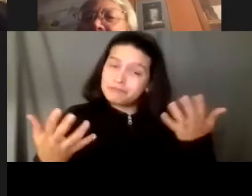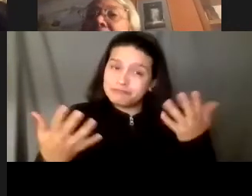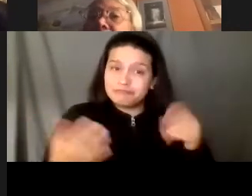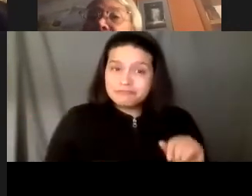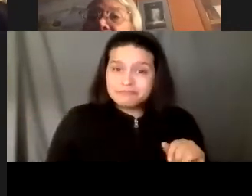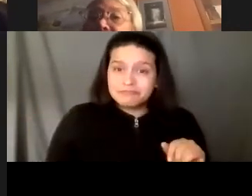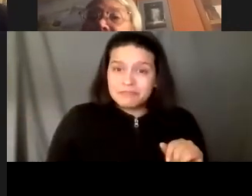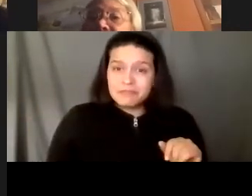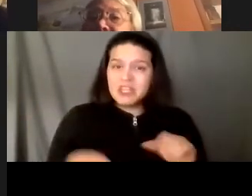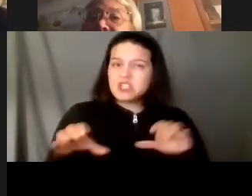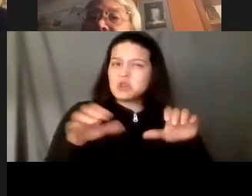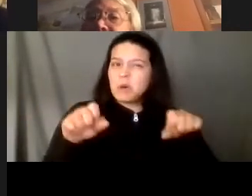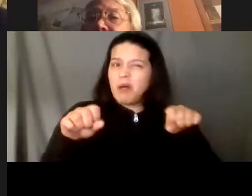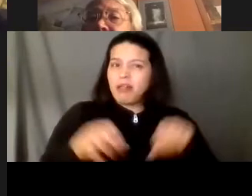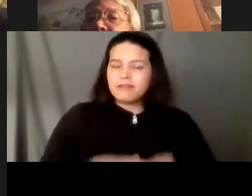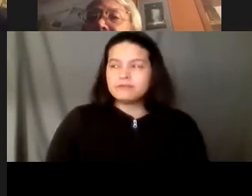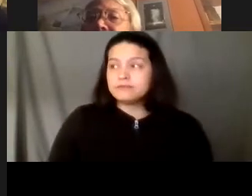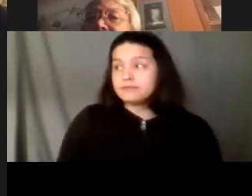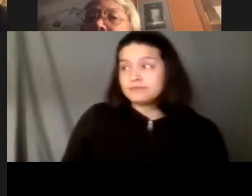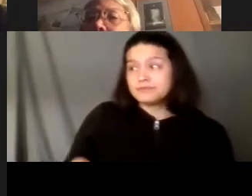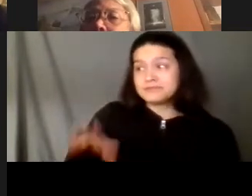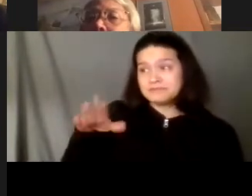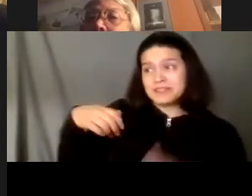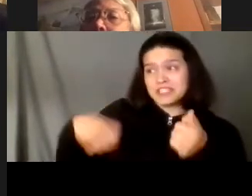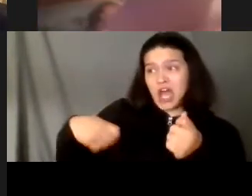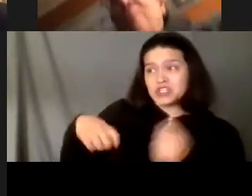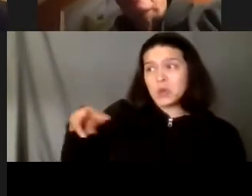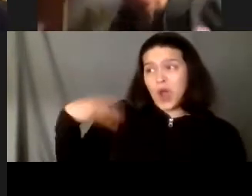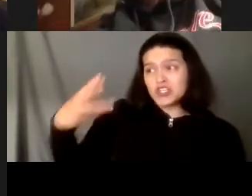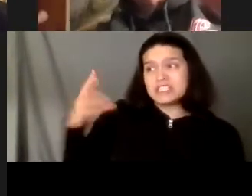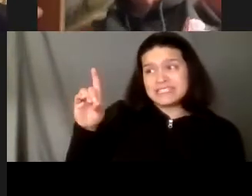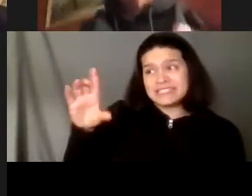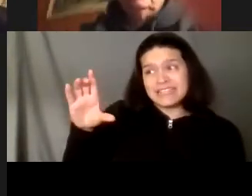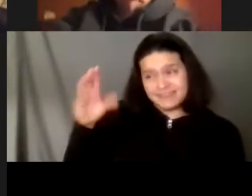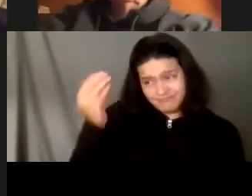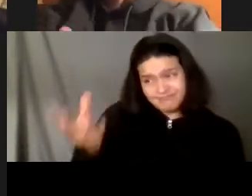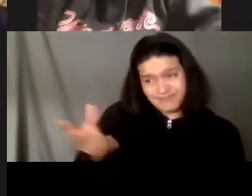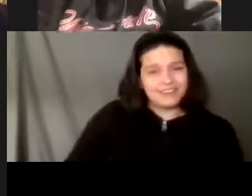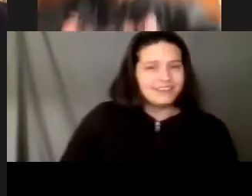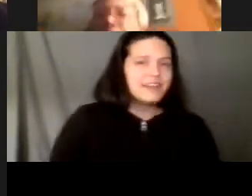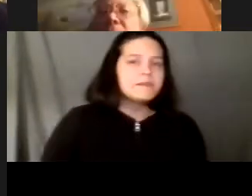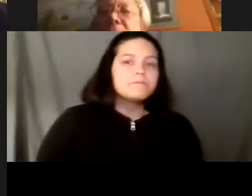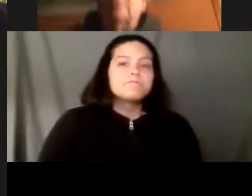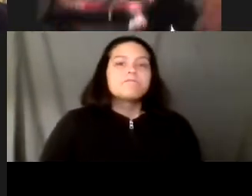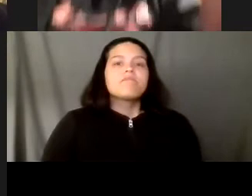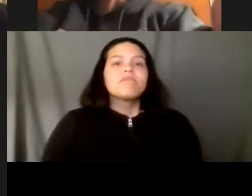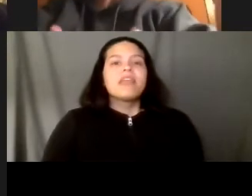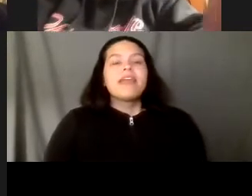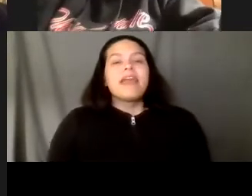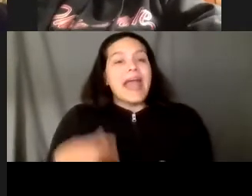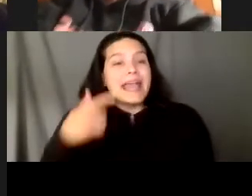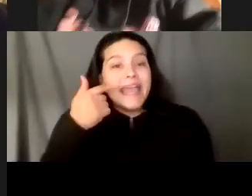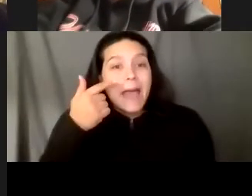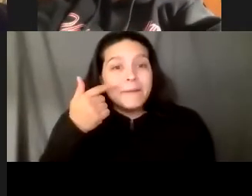washington dc everybody yeah she just lives a few blocks from me so she just like this has been part of like keeping